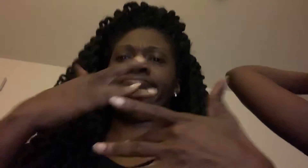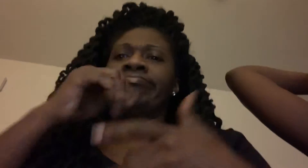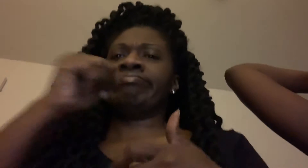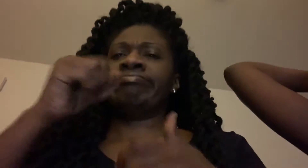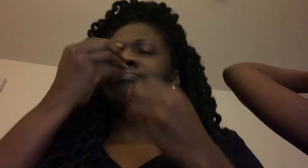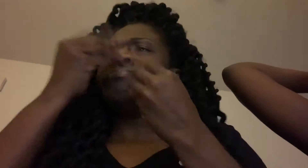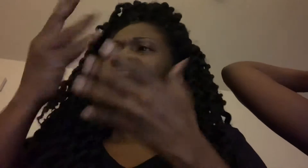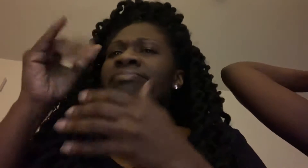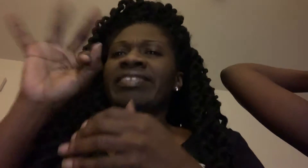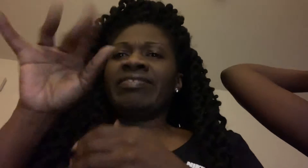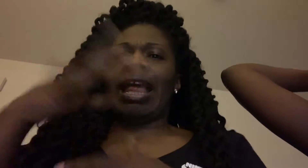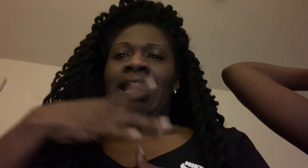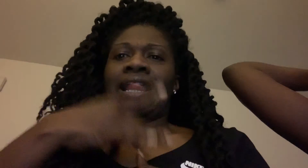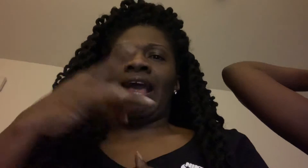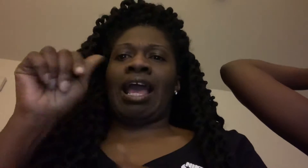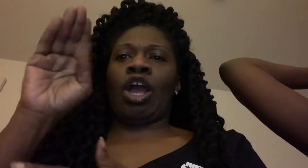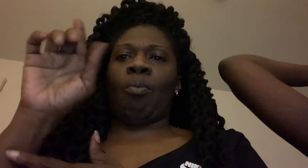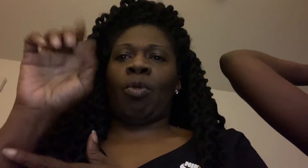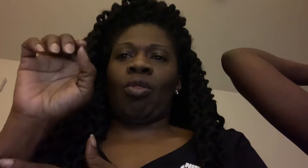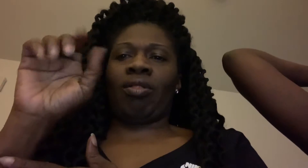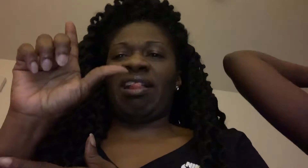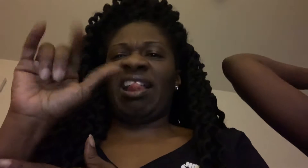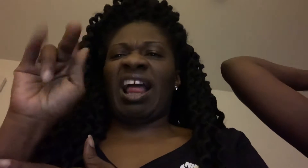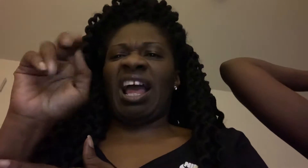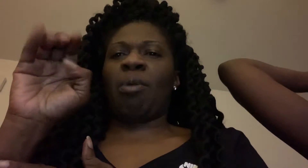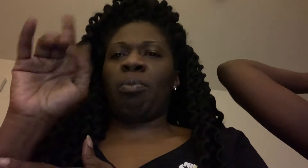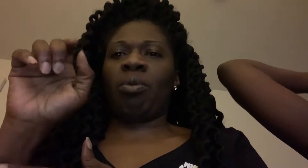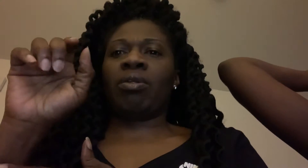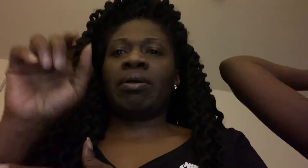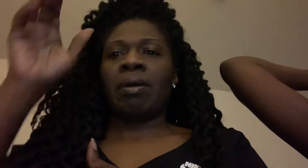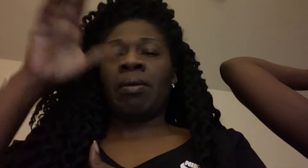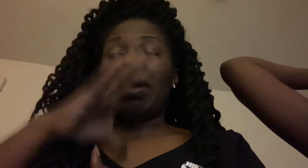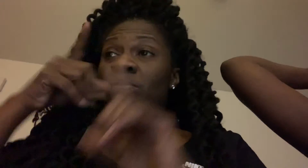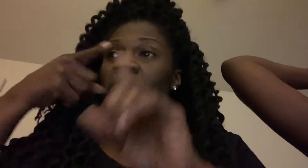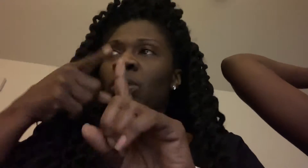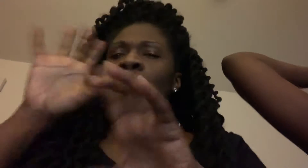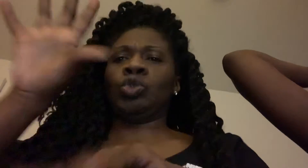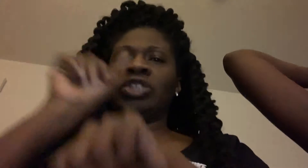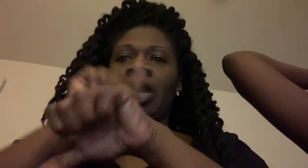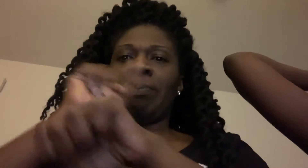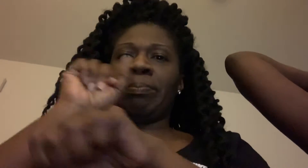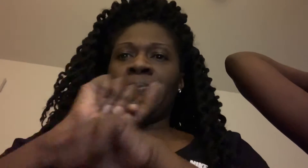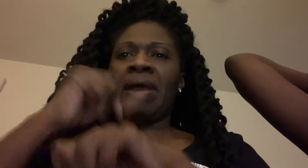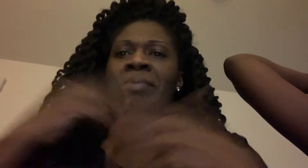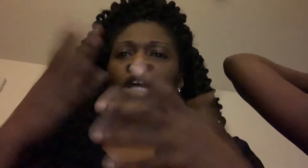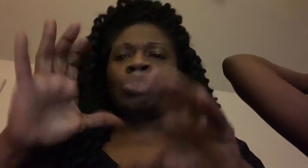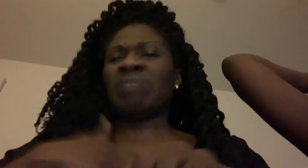all over this building, up to down, heartbreak for these guys, Tracy over here. Well, thanks a lot, I'm hearing the guy, and you're